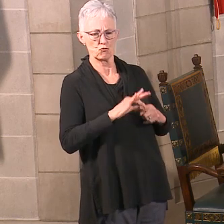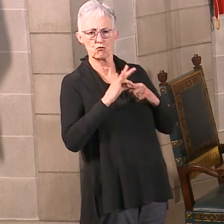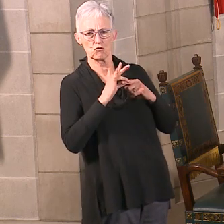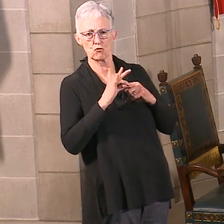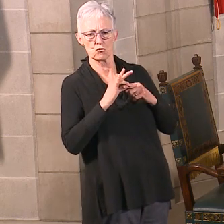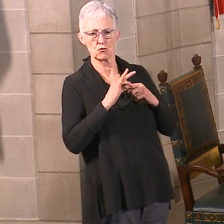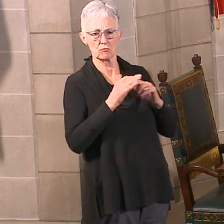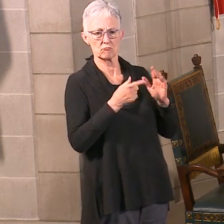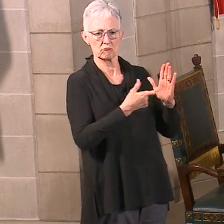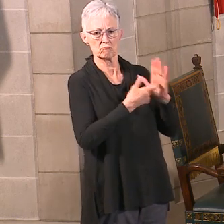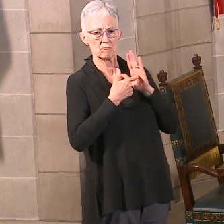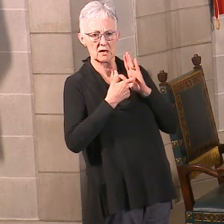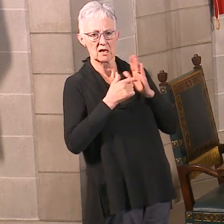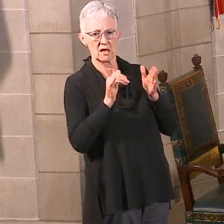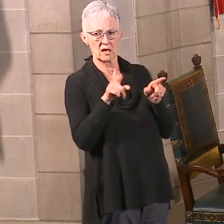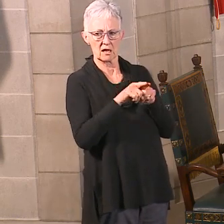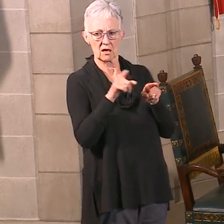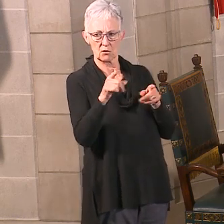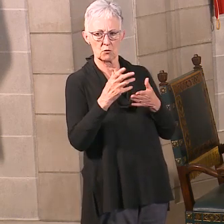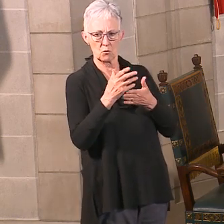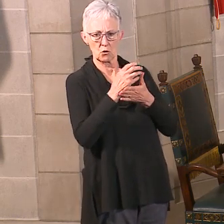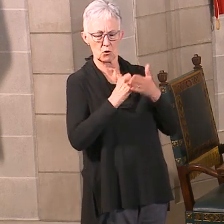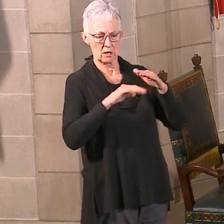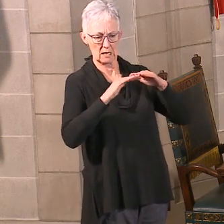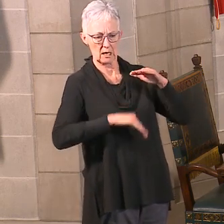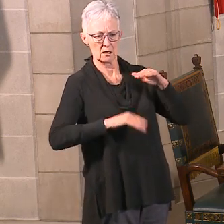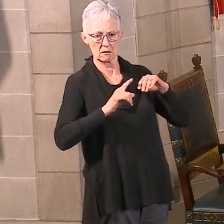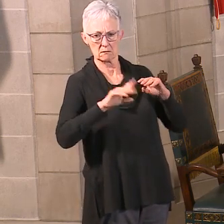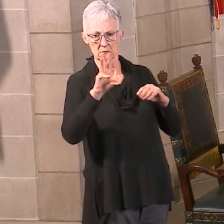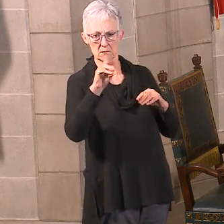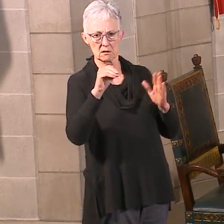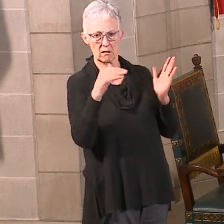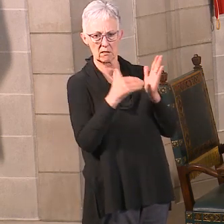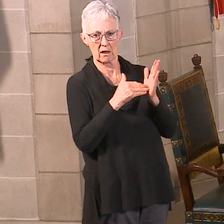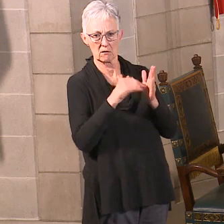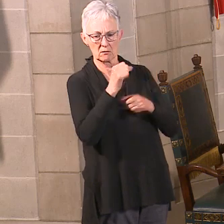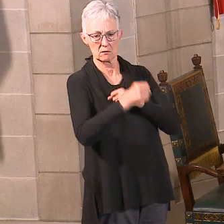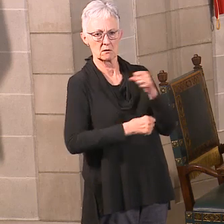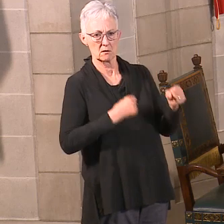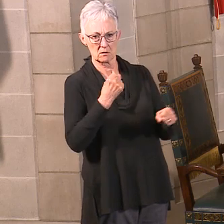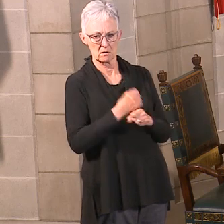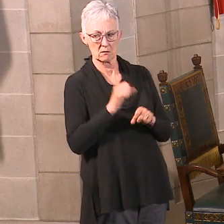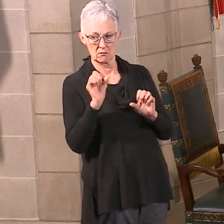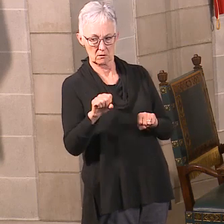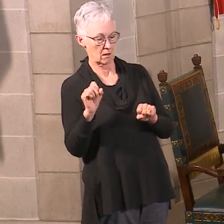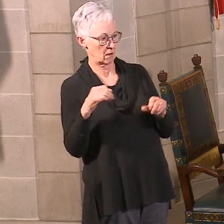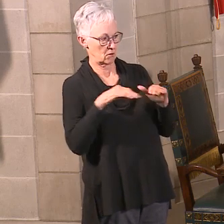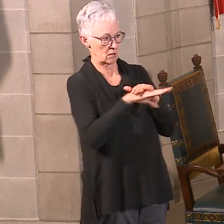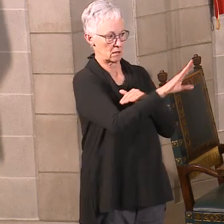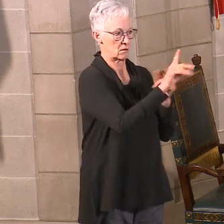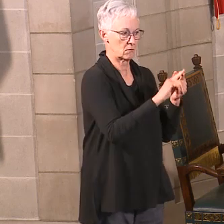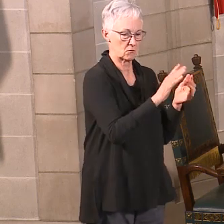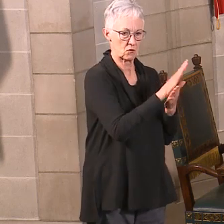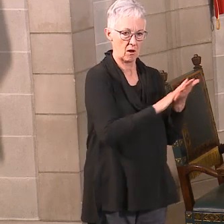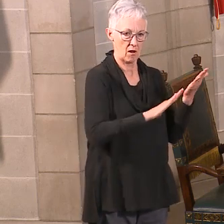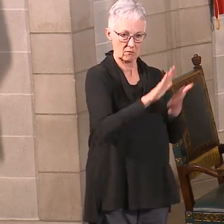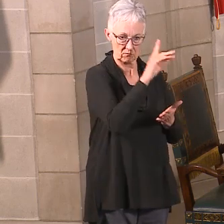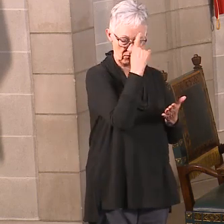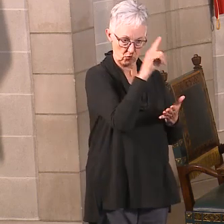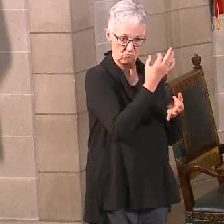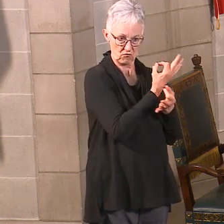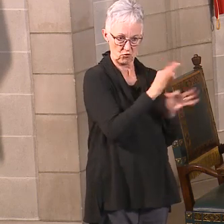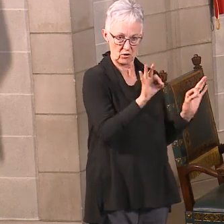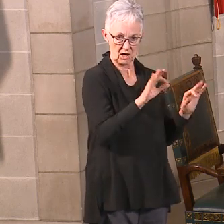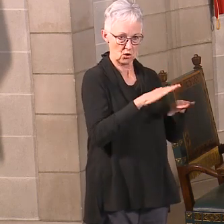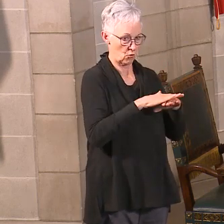year that you'd be able to attend the University of Nebraska tuition-free. Great way to help make that higher education more affordable, and I